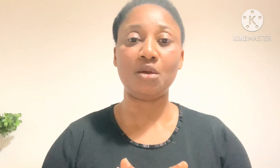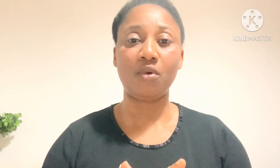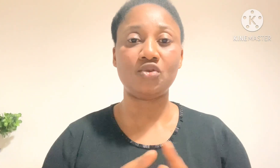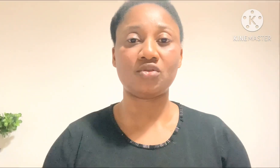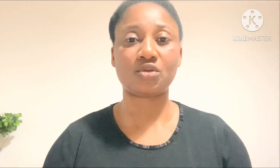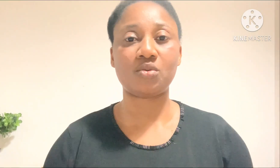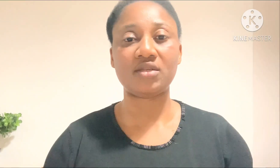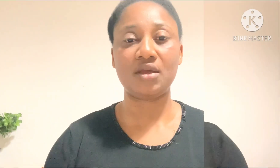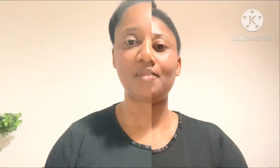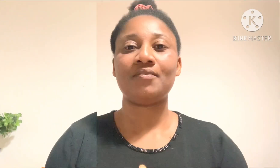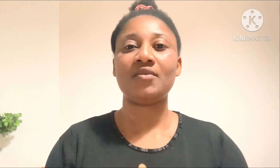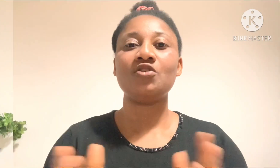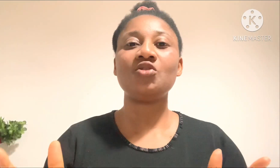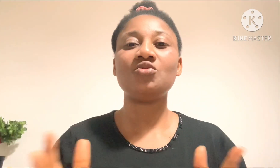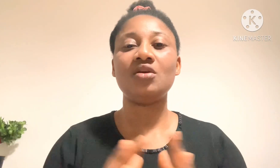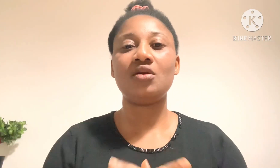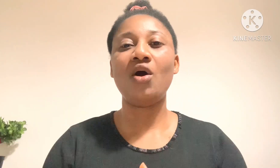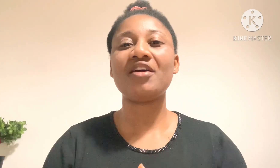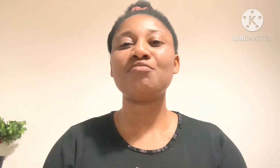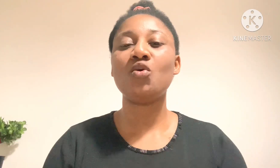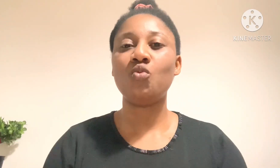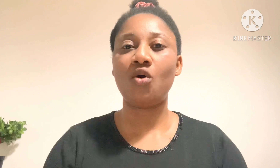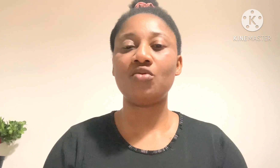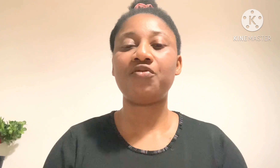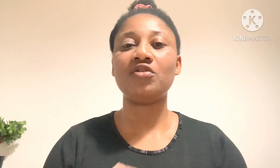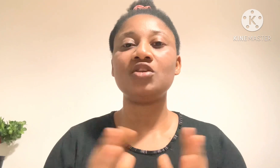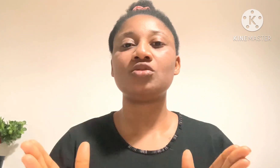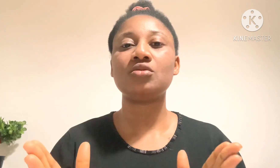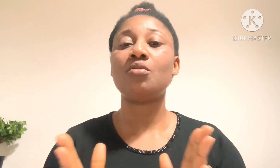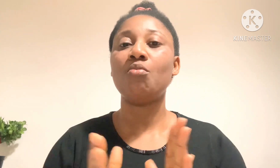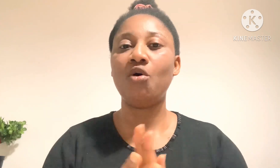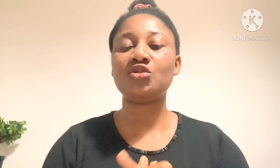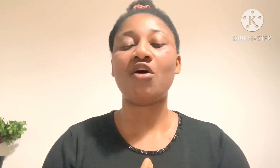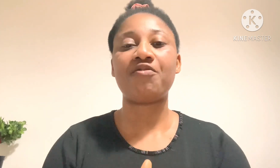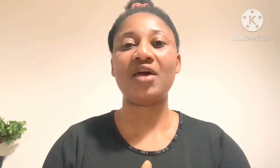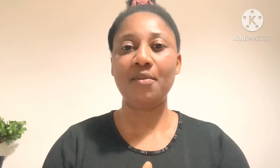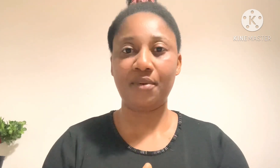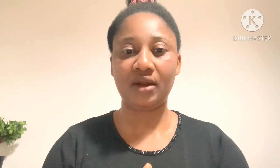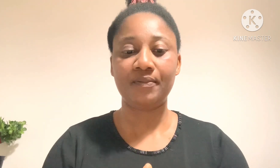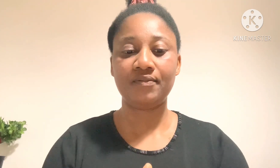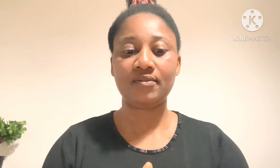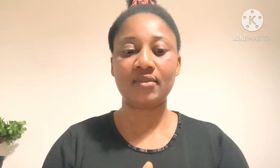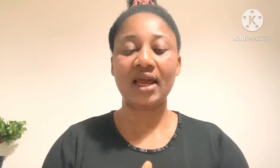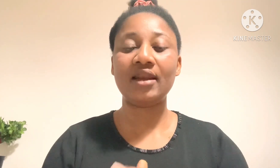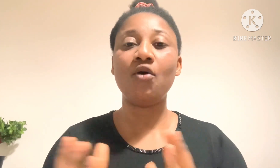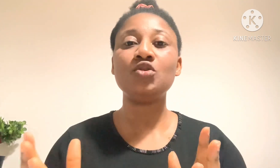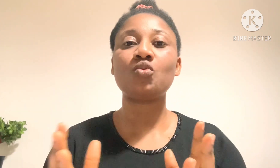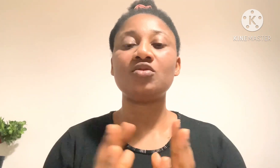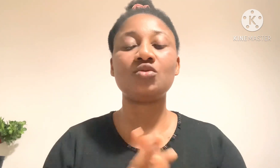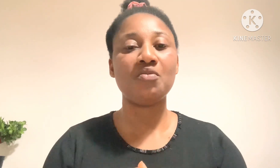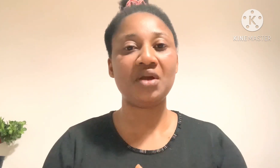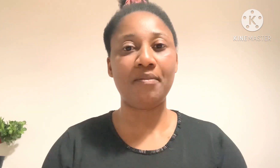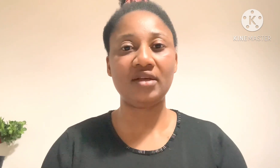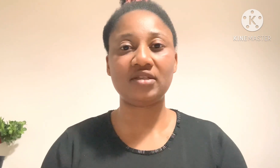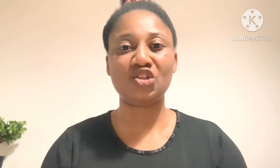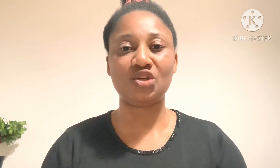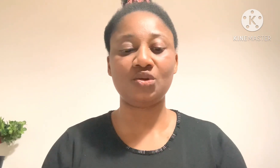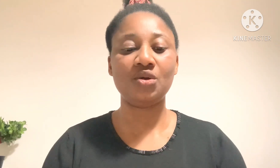name of Jesus Christ. Amen. So, today, God gave me a word for this month of April. And I hope this word is going to be a blessing to you.